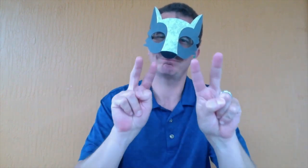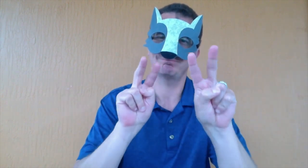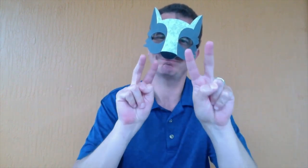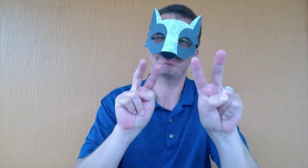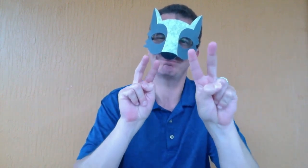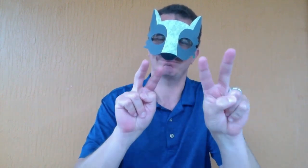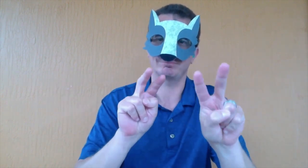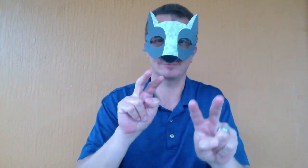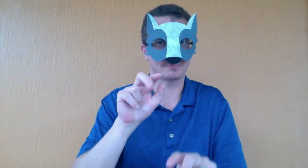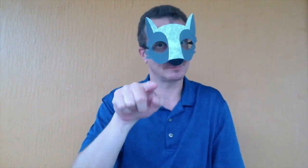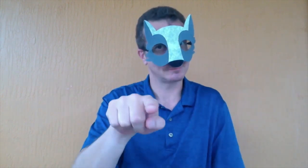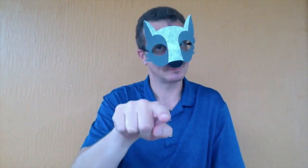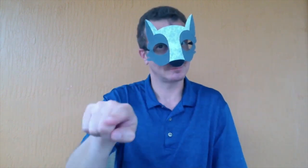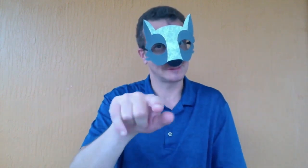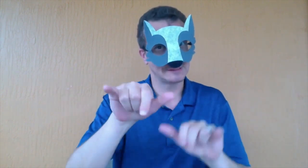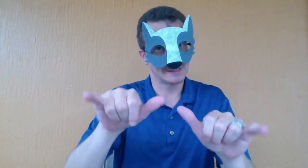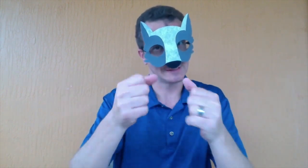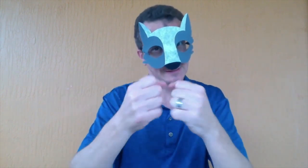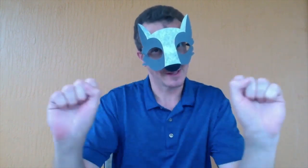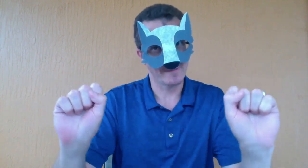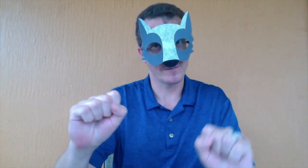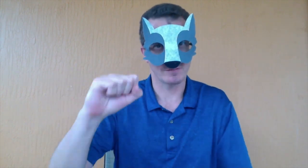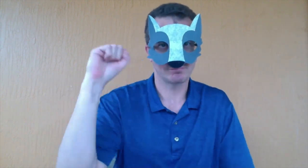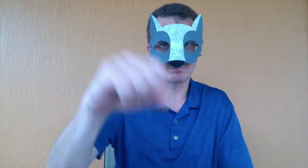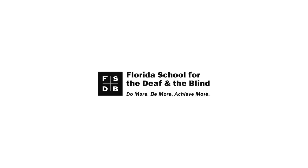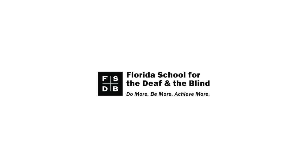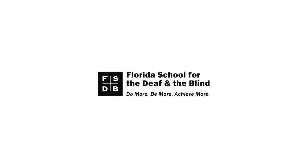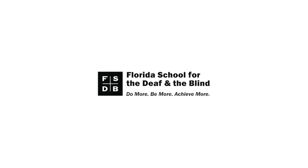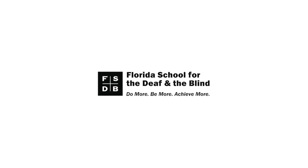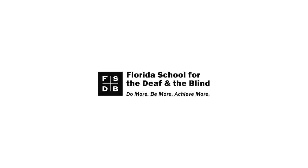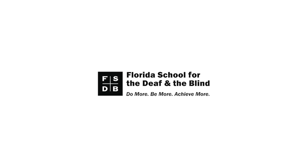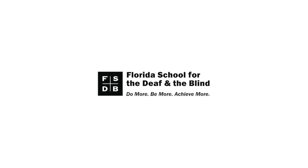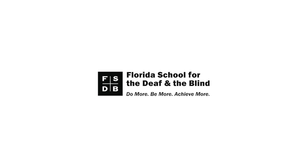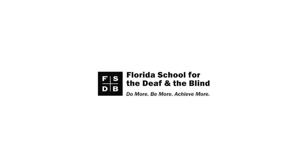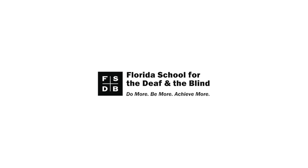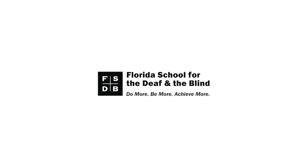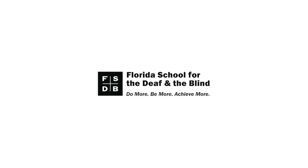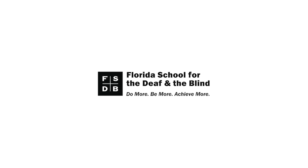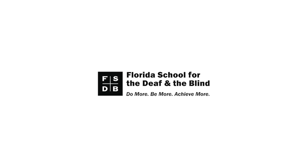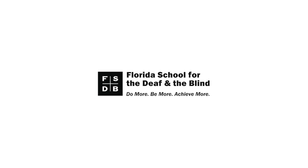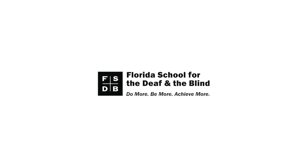I'm looking forward to that time. You stay safe. miss you. Bye.